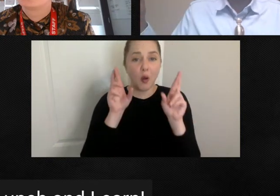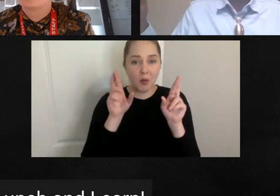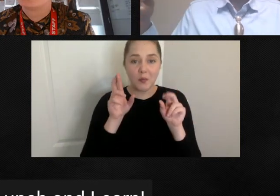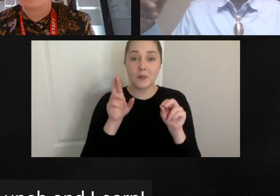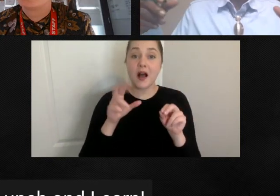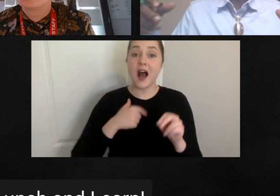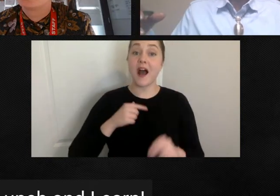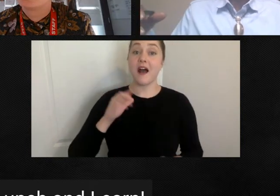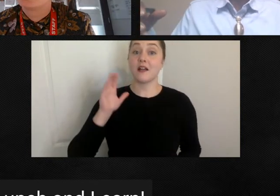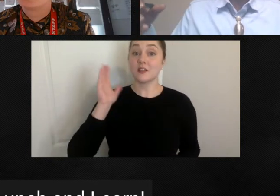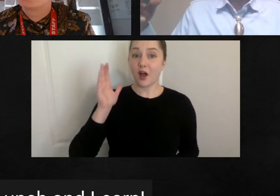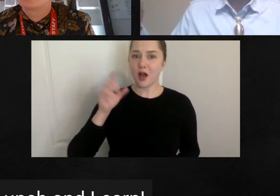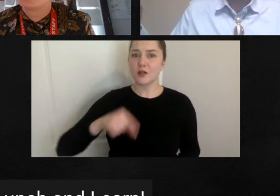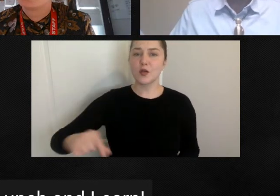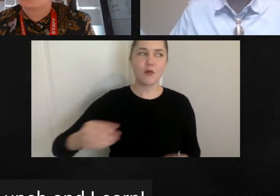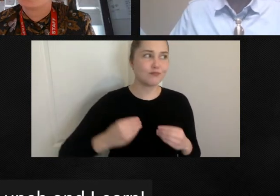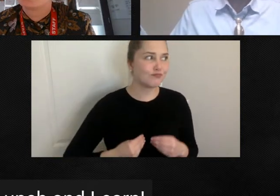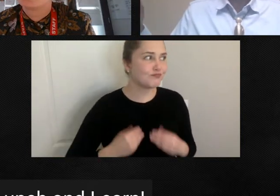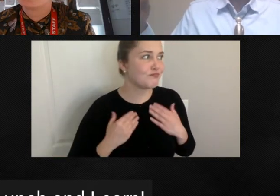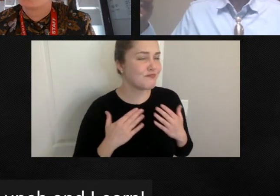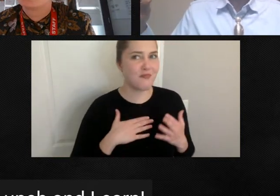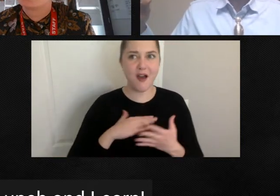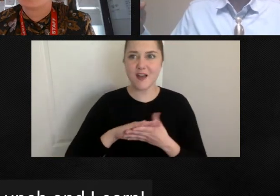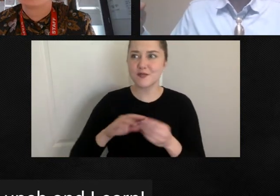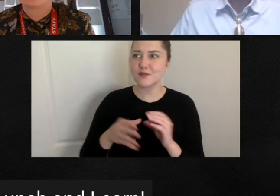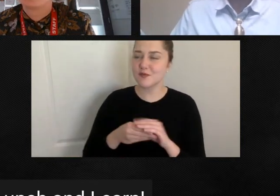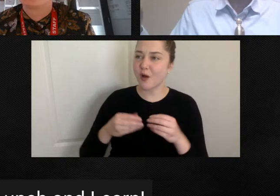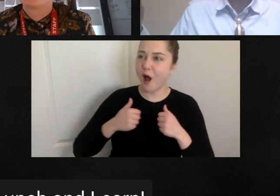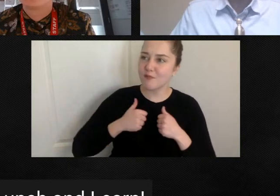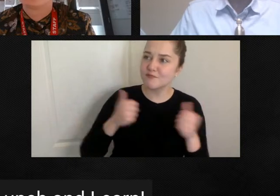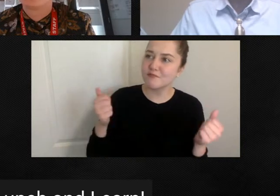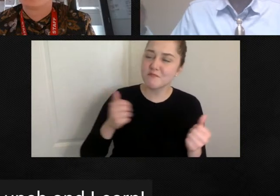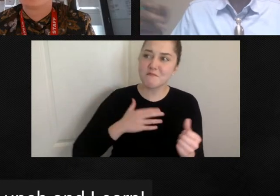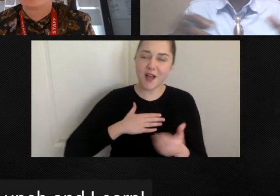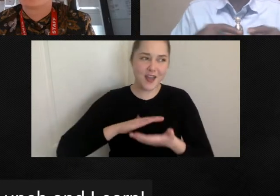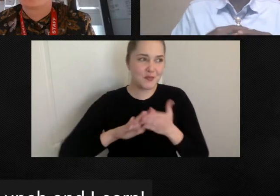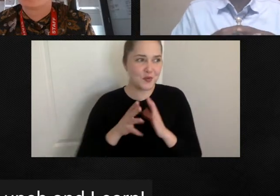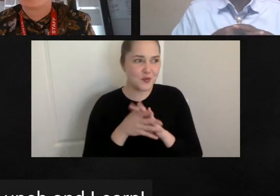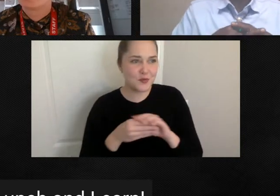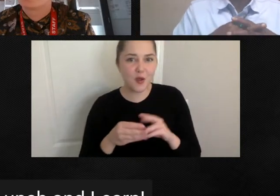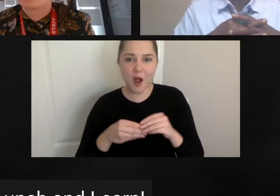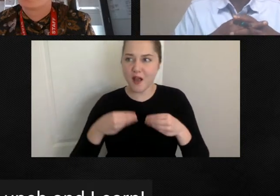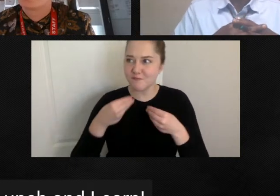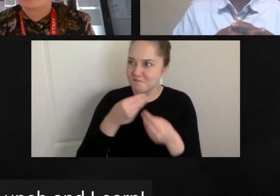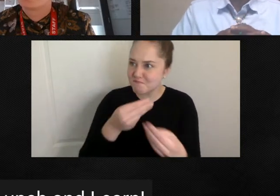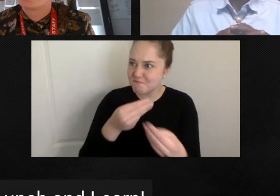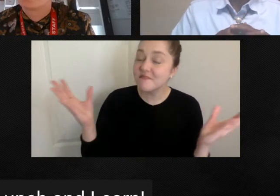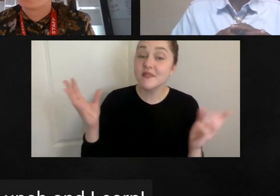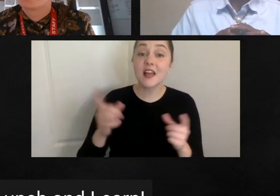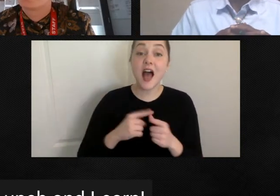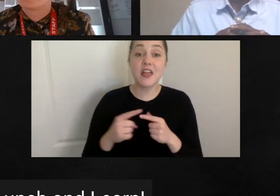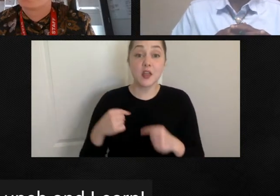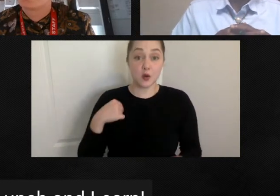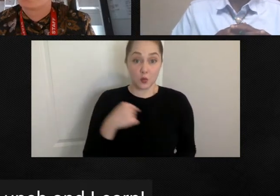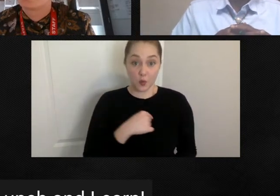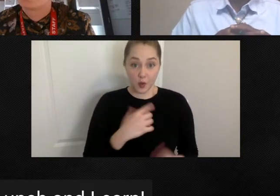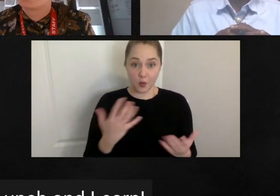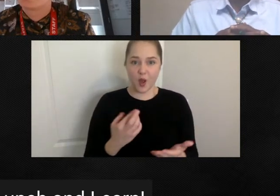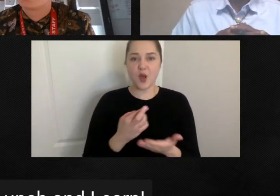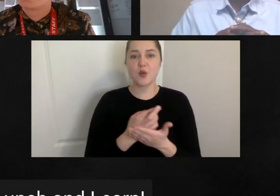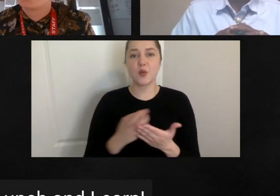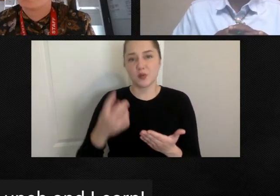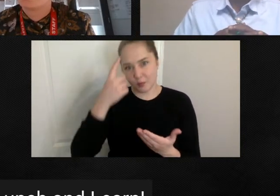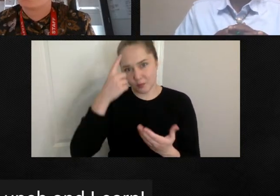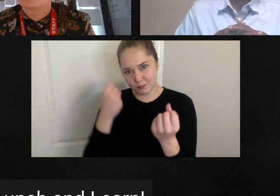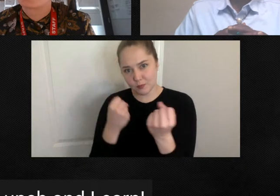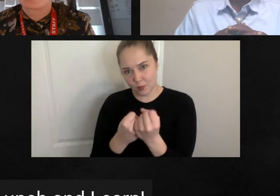to tell your story, tell your community story, and we can serve as a resource to help you do that.